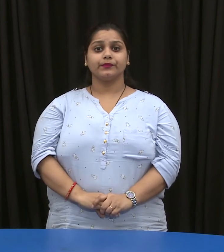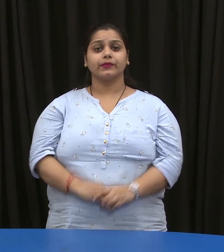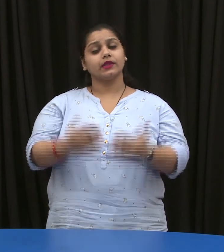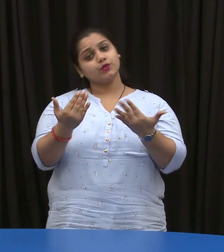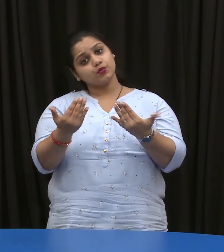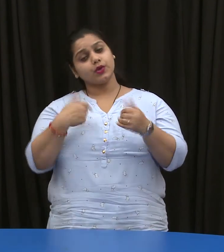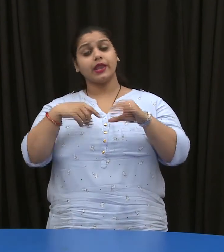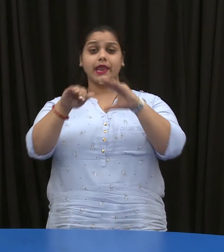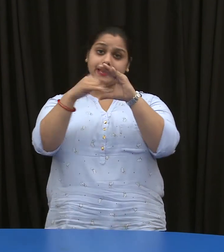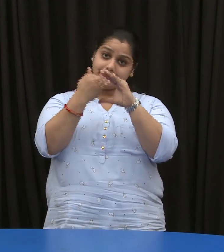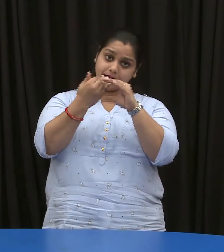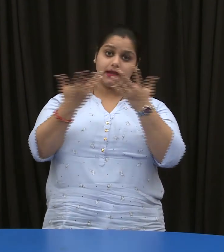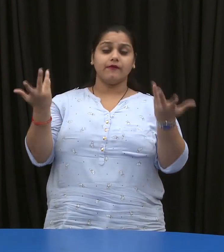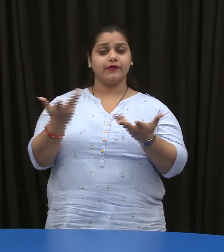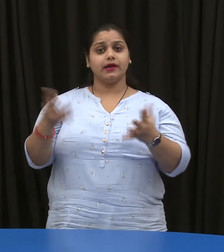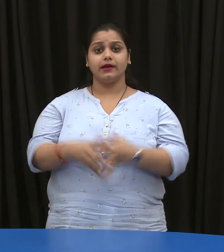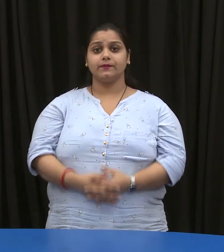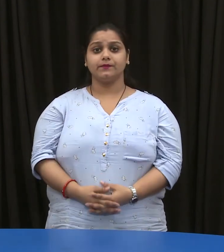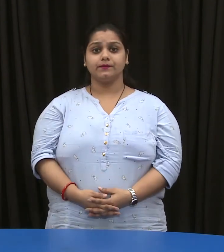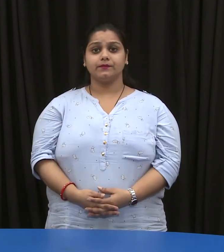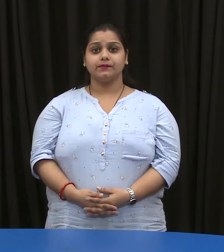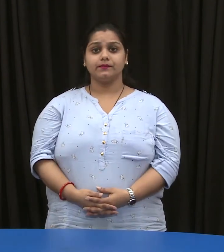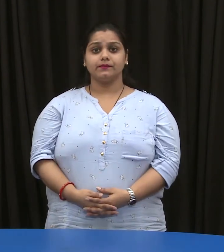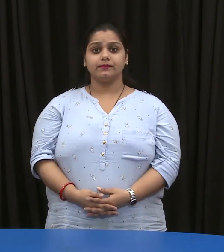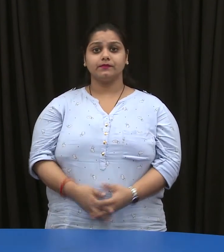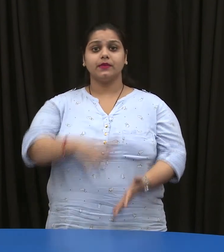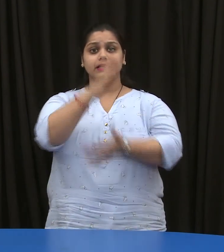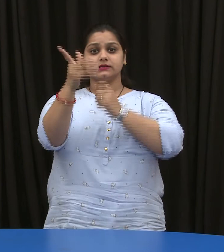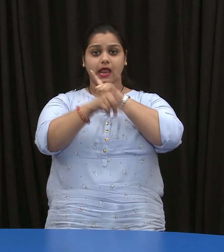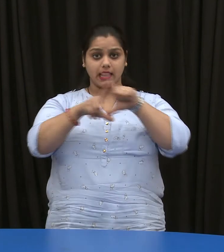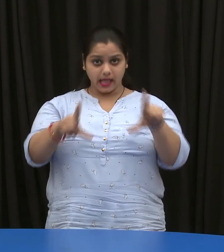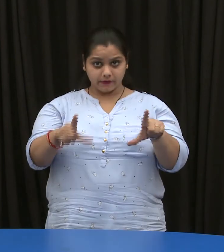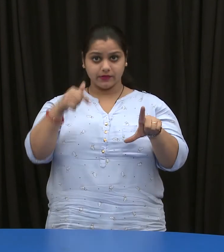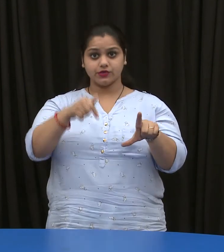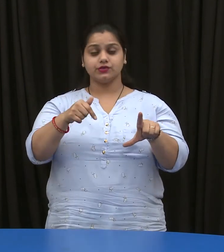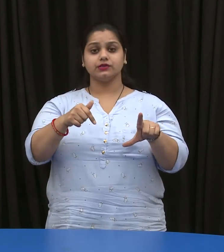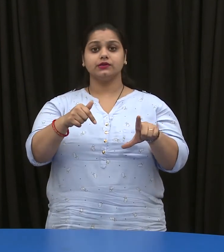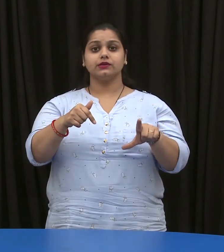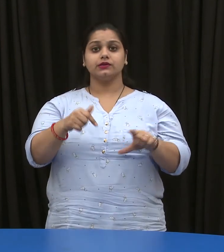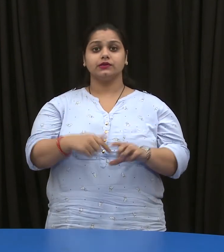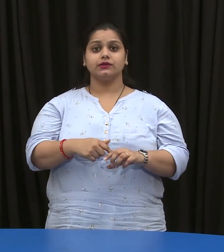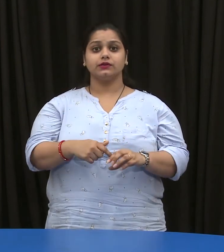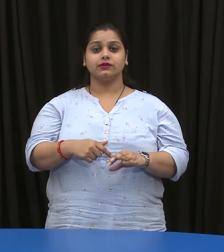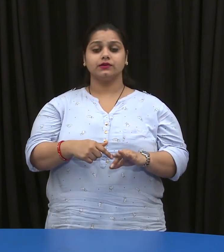email us at sign language at the rate